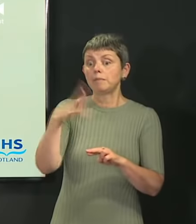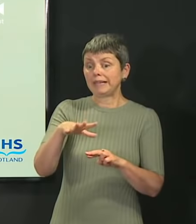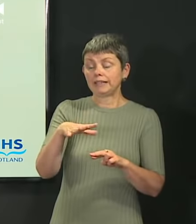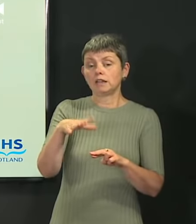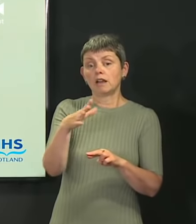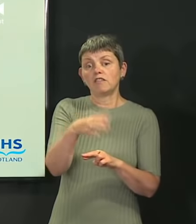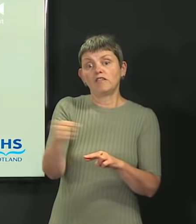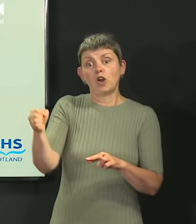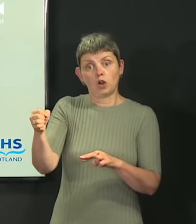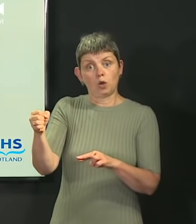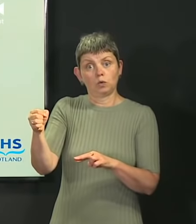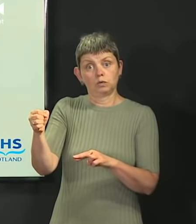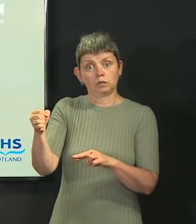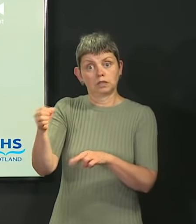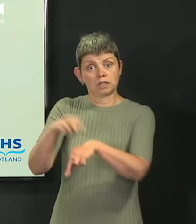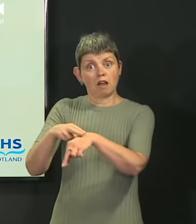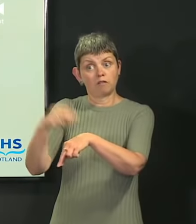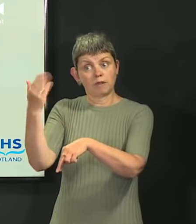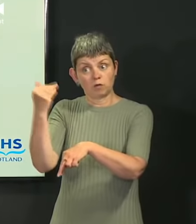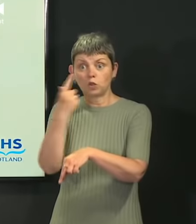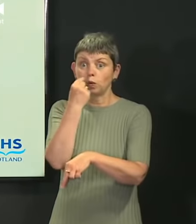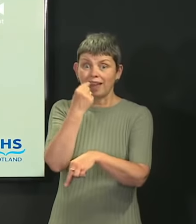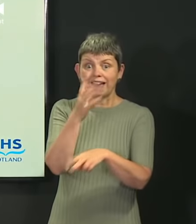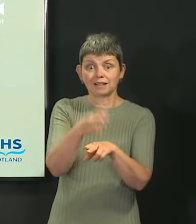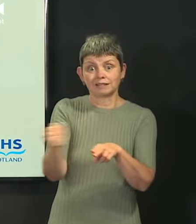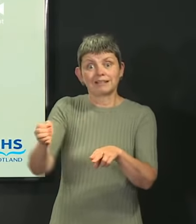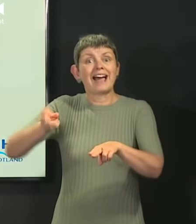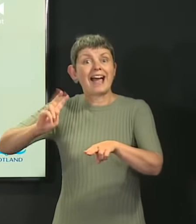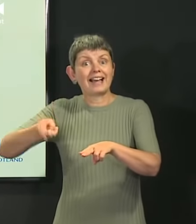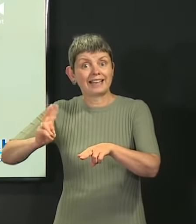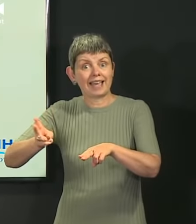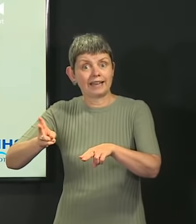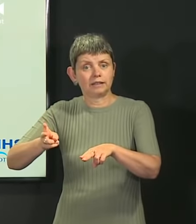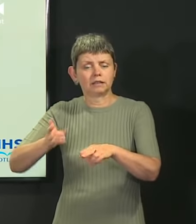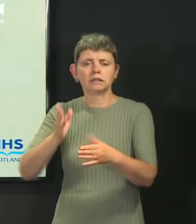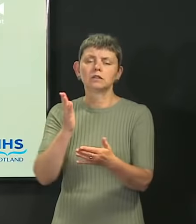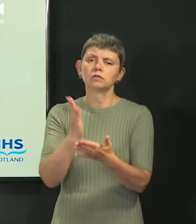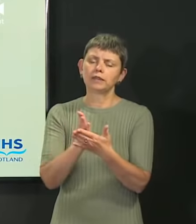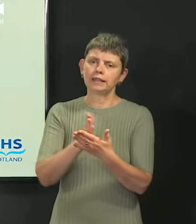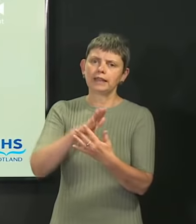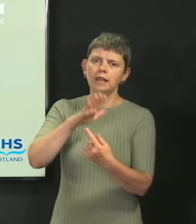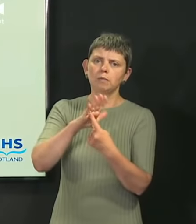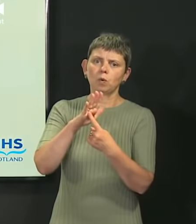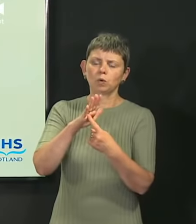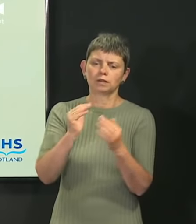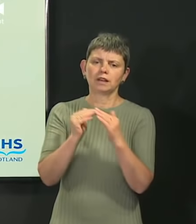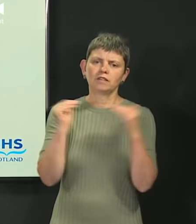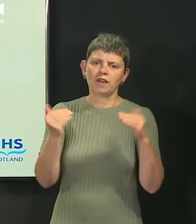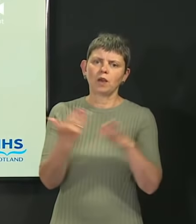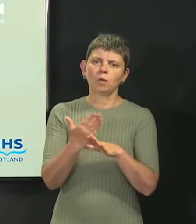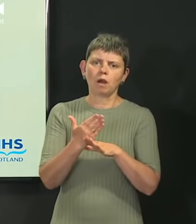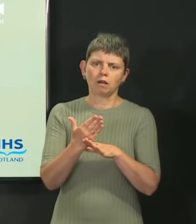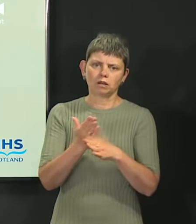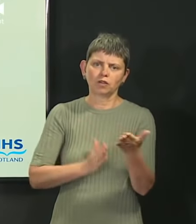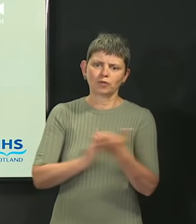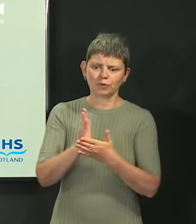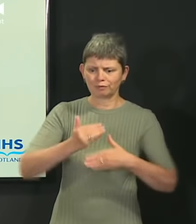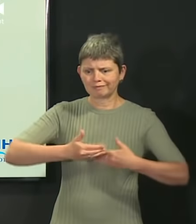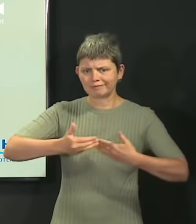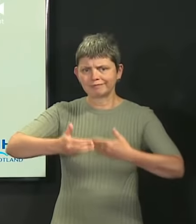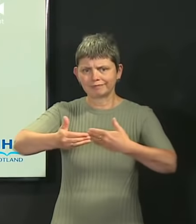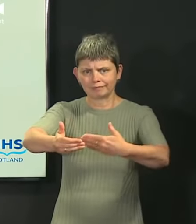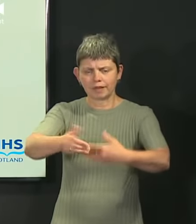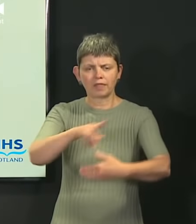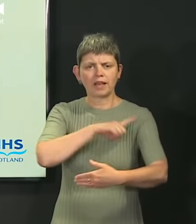staff, they can do that and continue to do that. So it's really important that we try and have fair work through COVID, and that is why we also have a fair